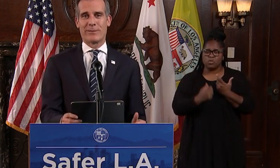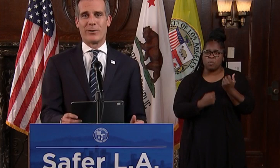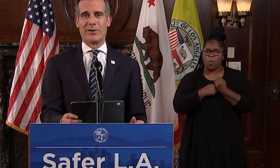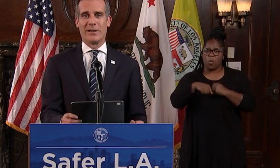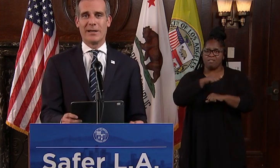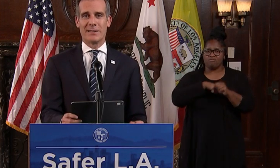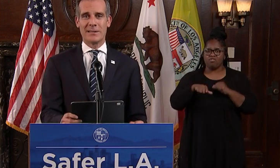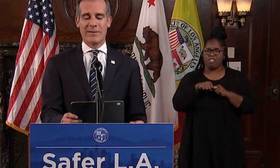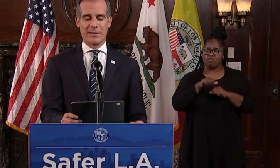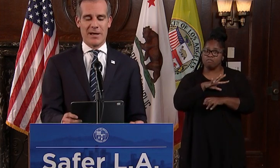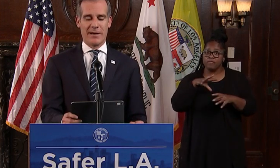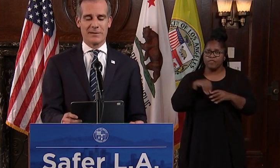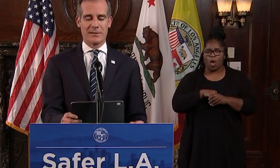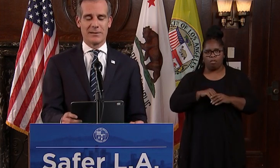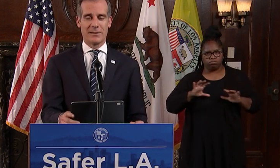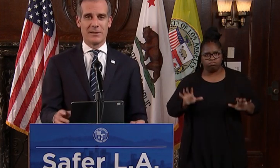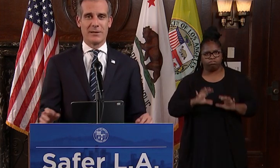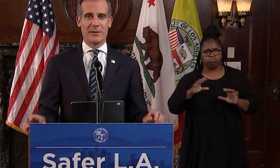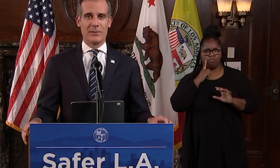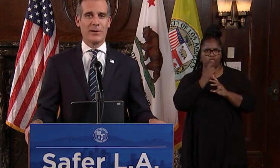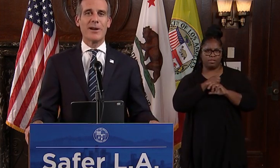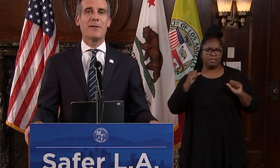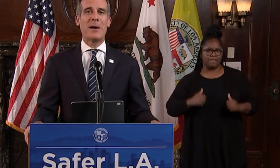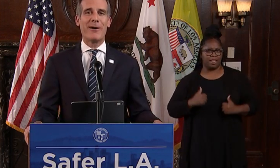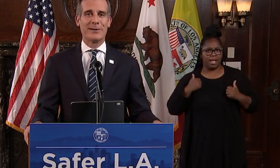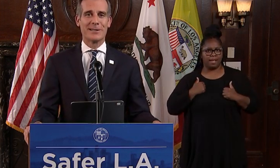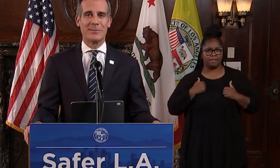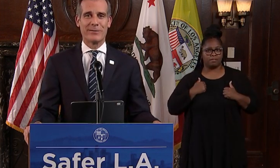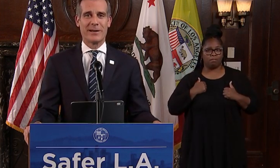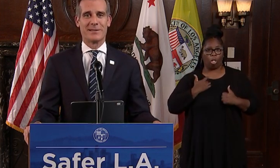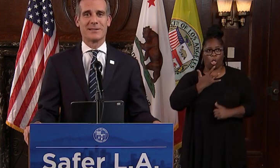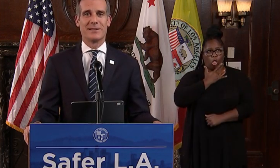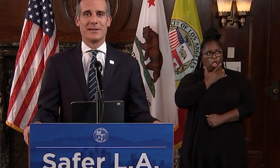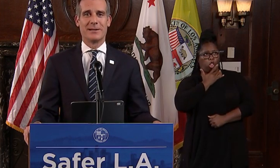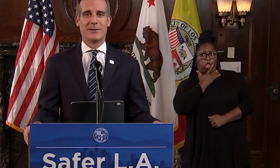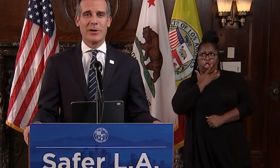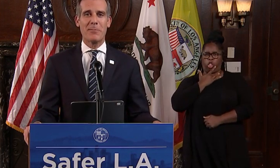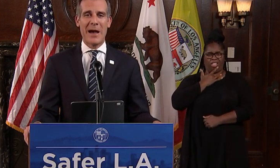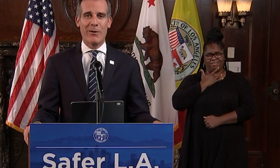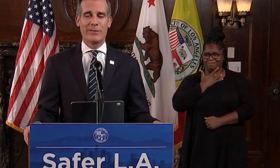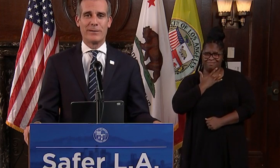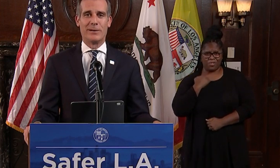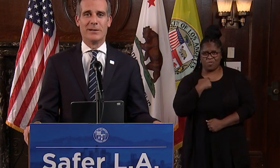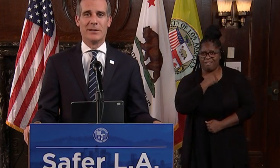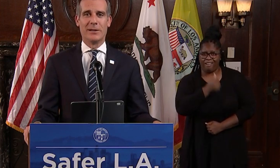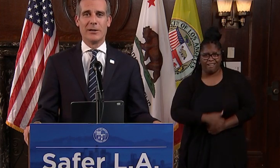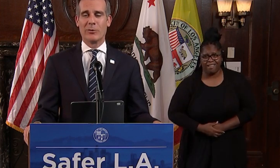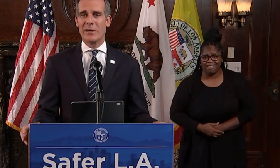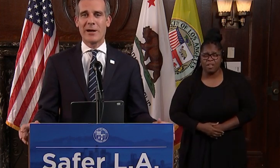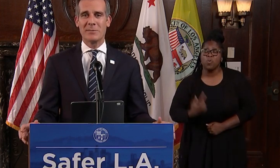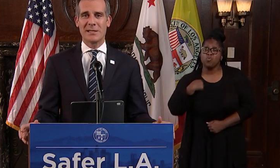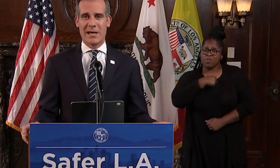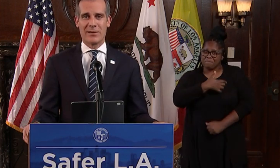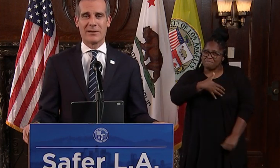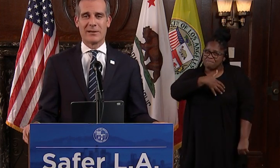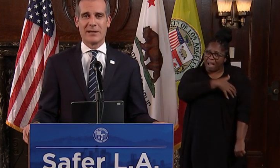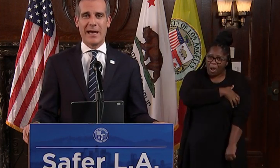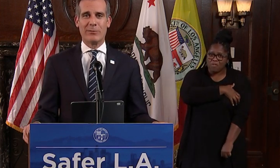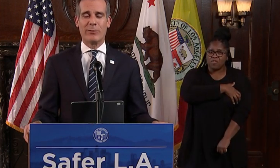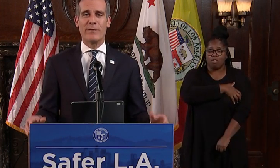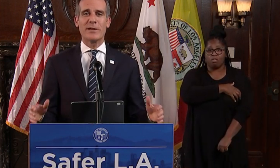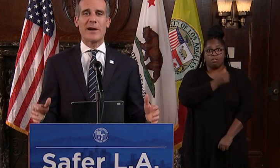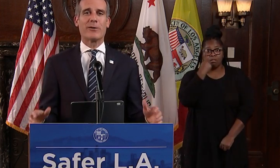active role in saving lives. We are not powerless, my friends. We are powerful. When we come together